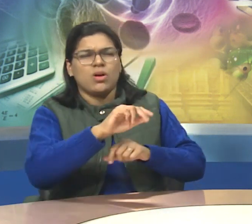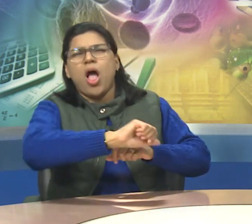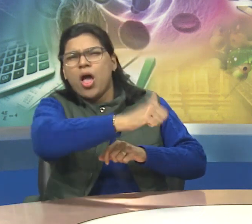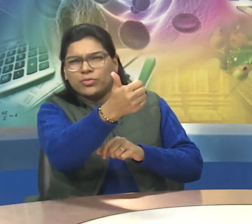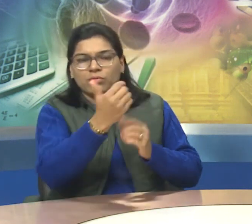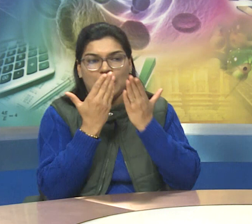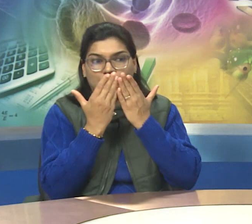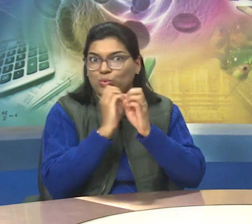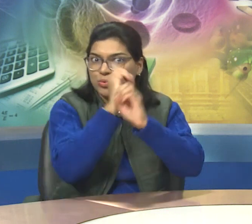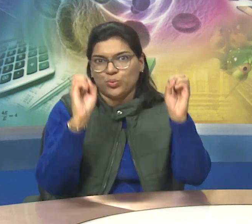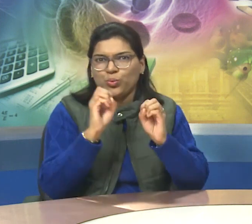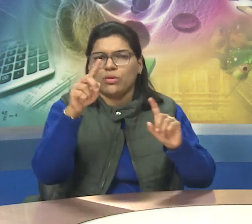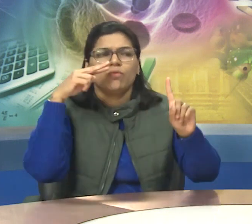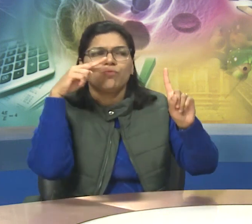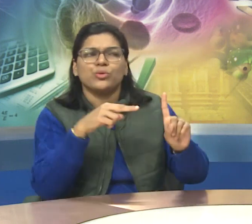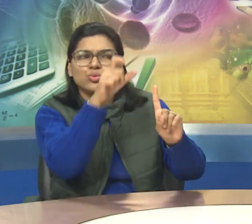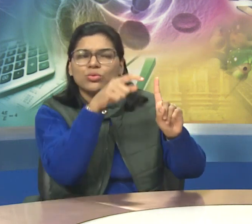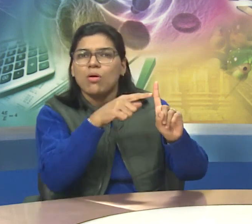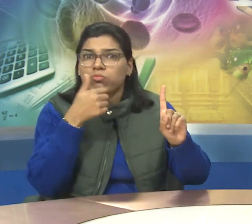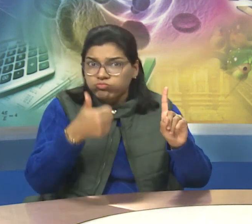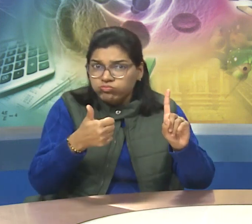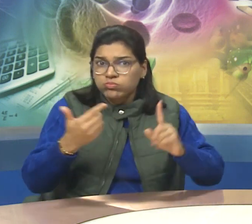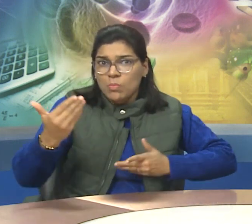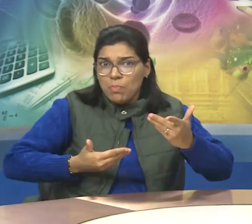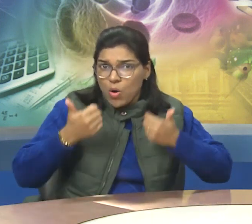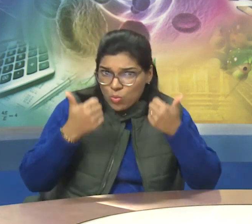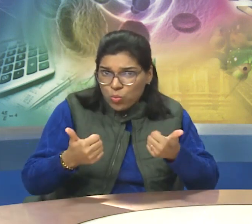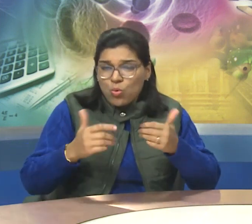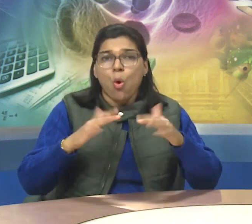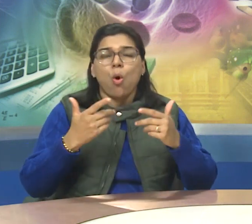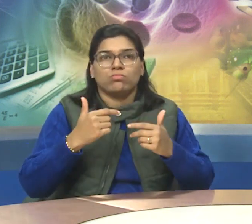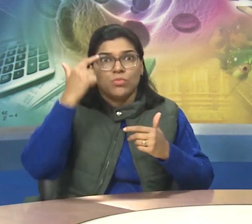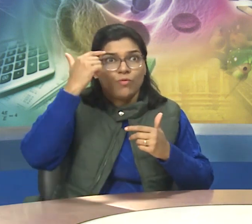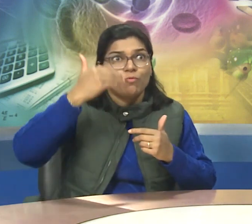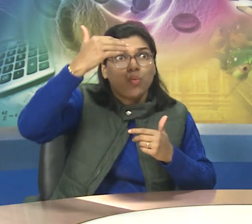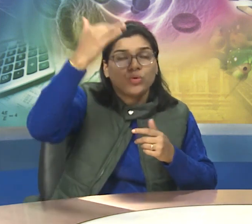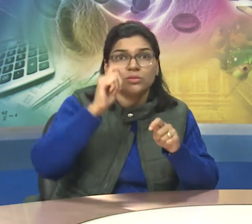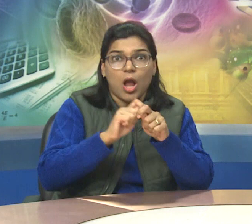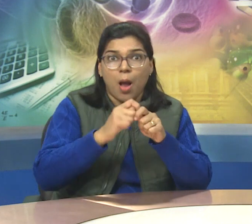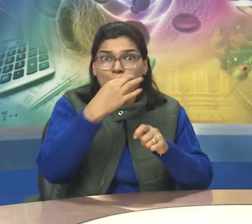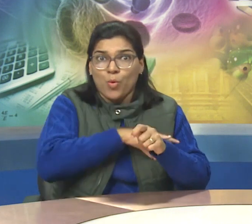that is only one purpose